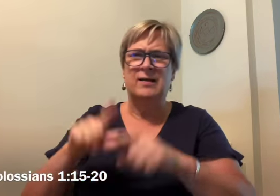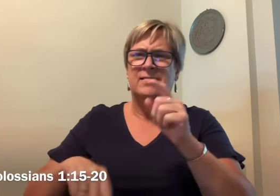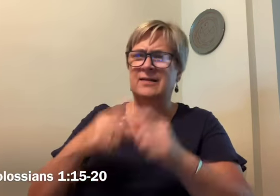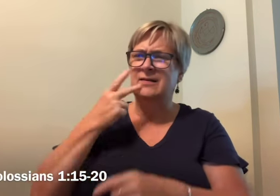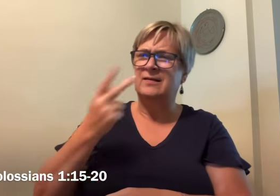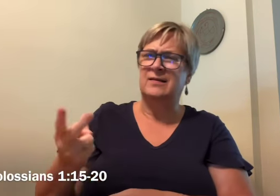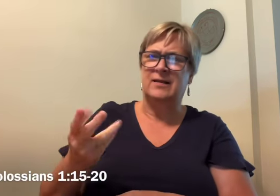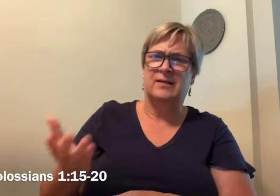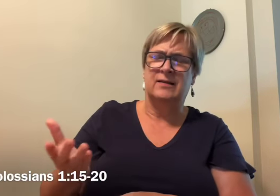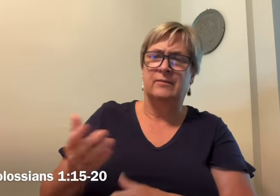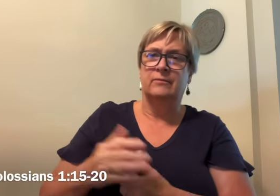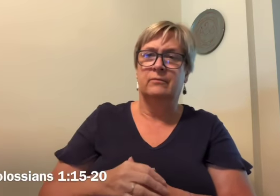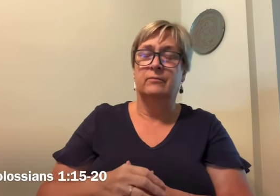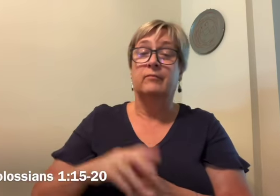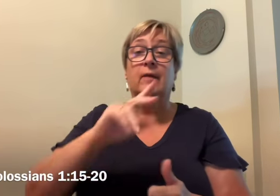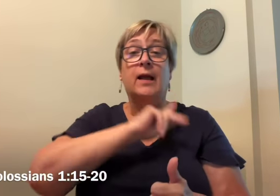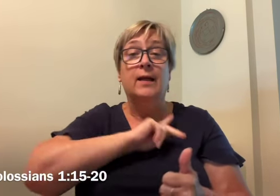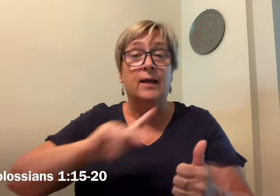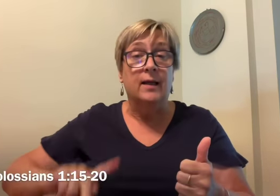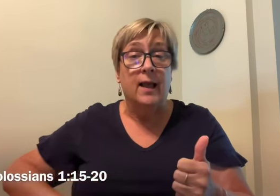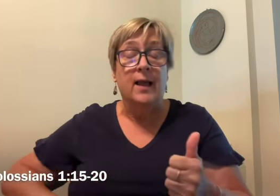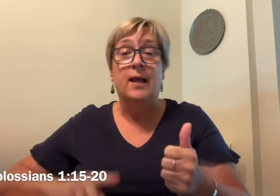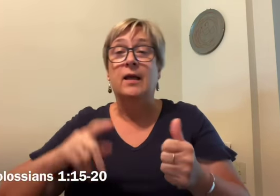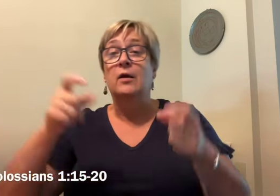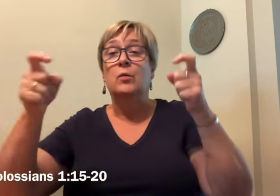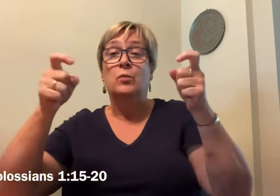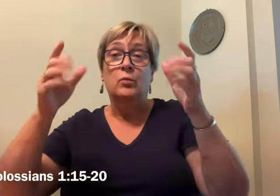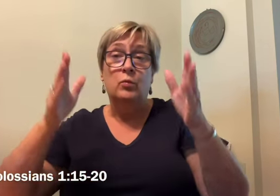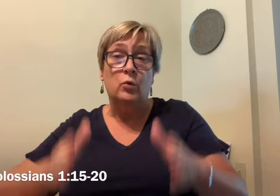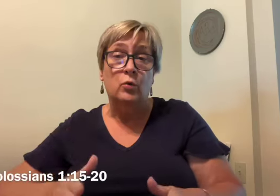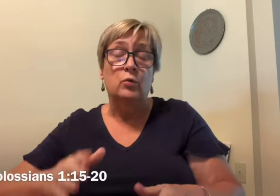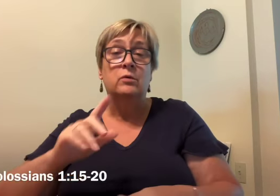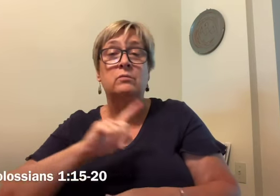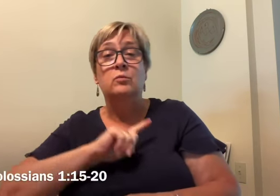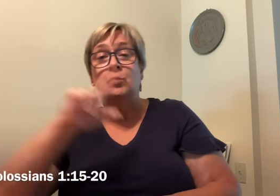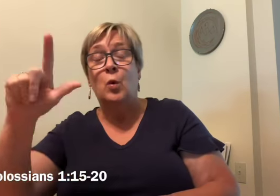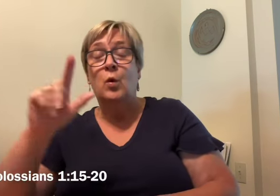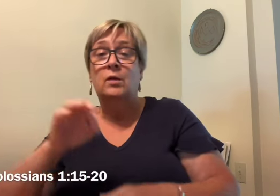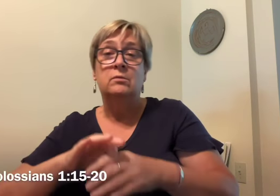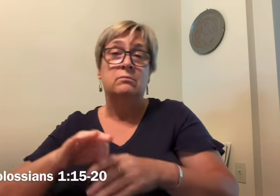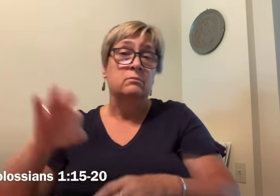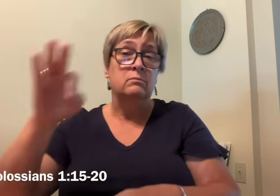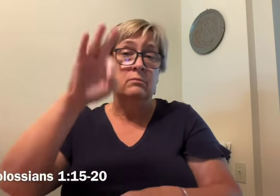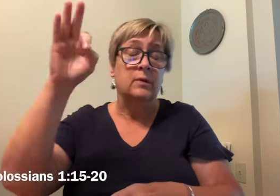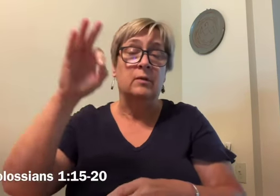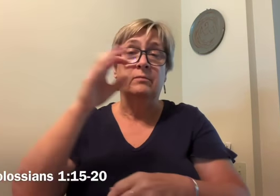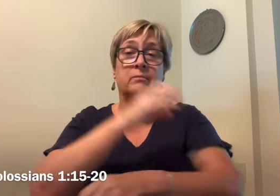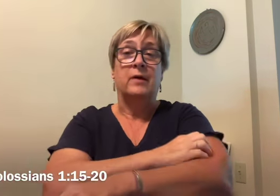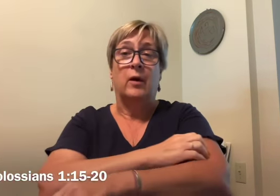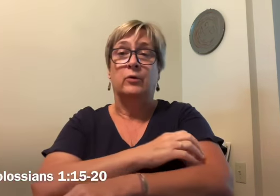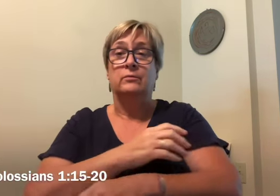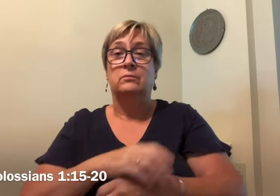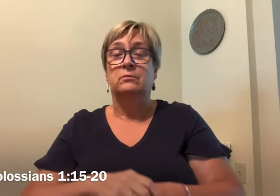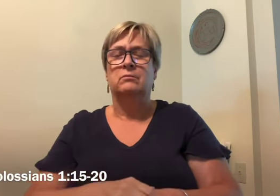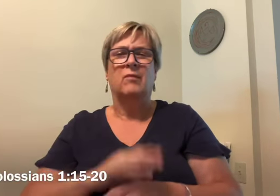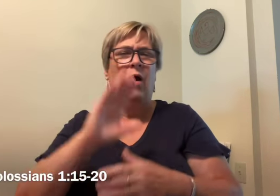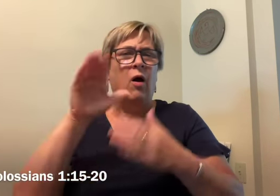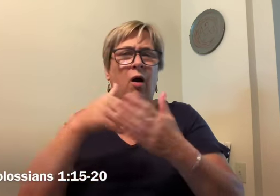invisible. Whether thrones or dominions or